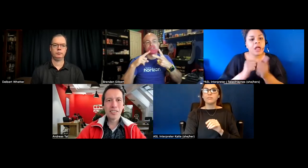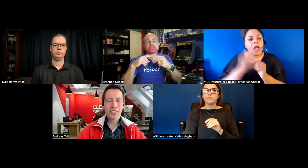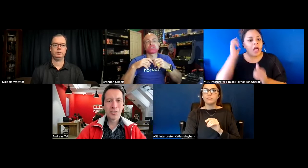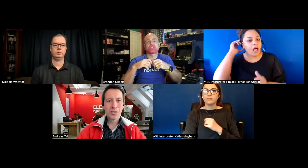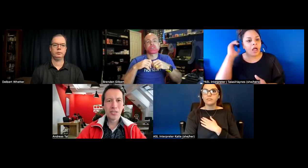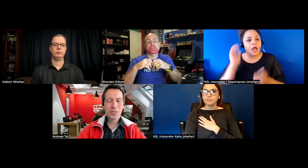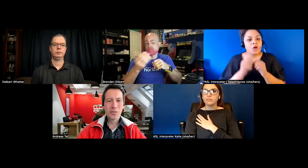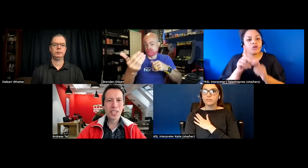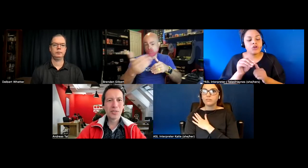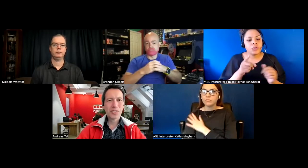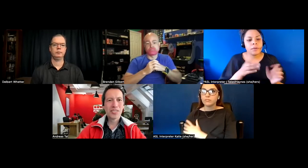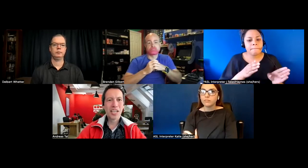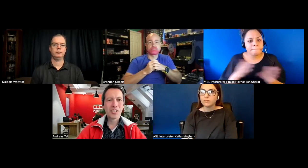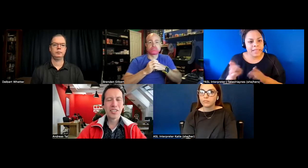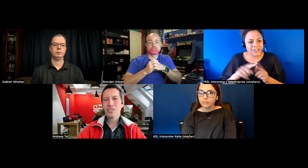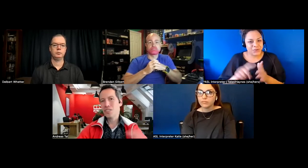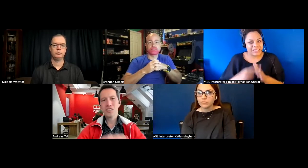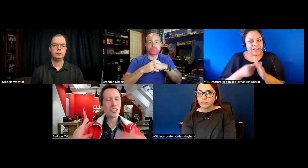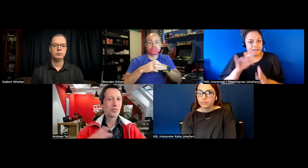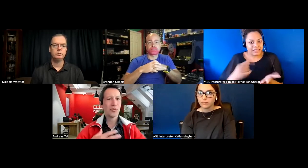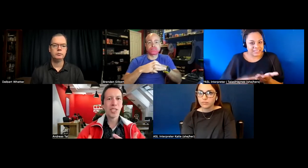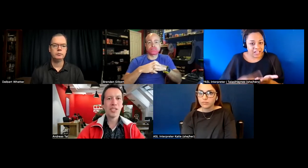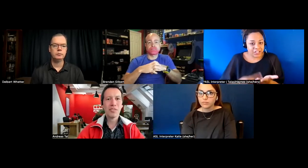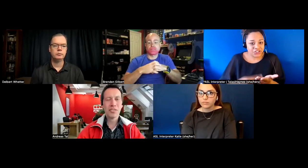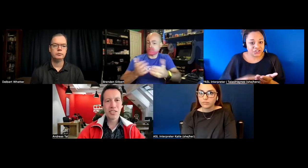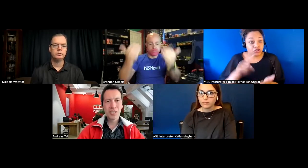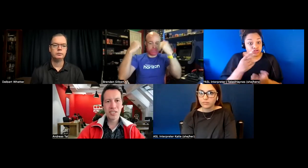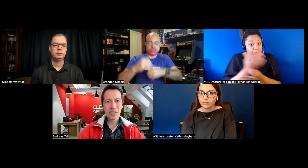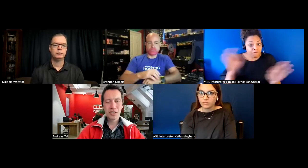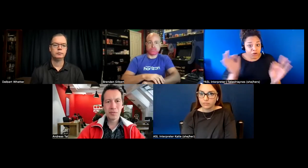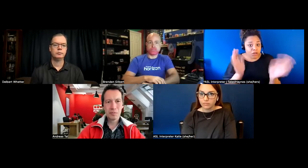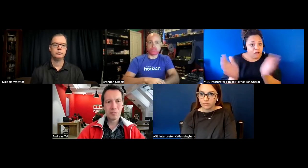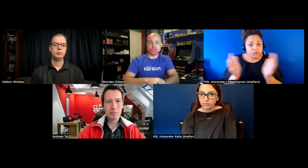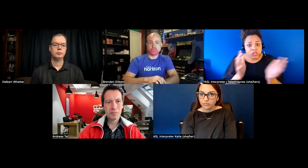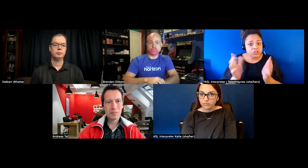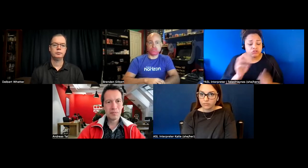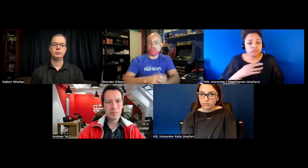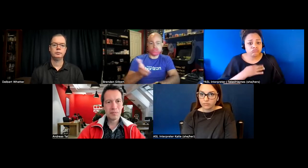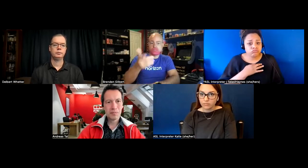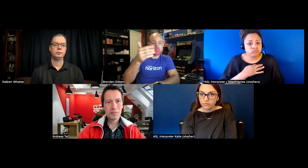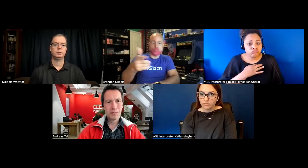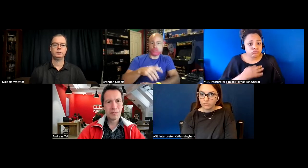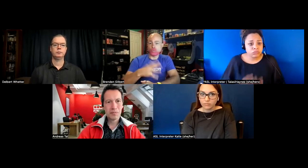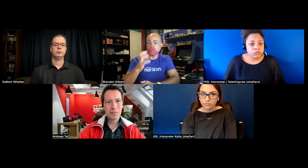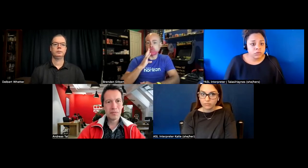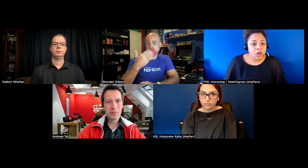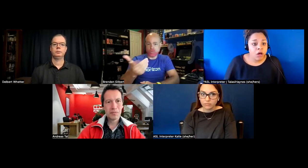to kick off the discussion is it just a free conversation or oh